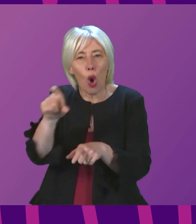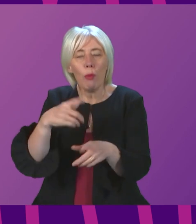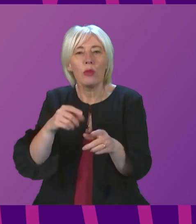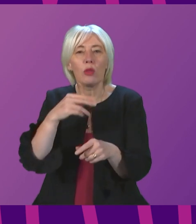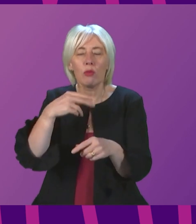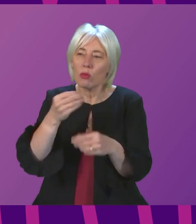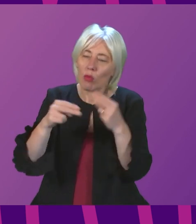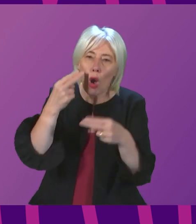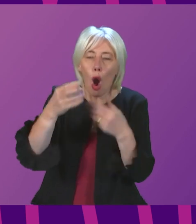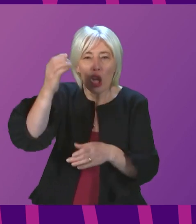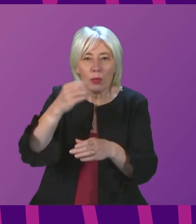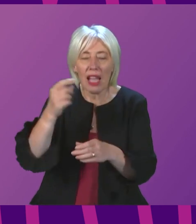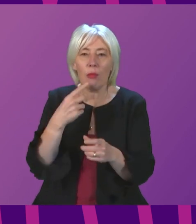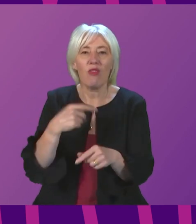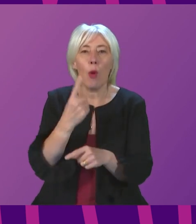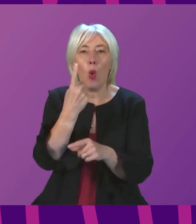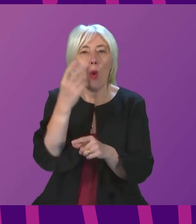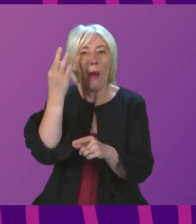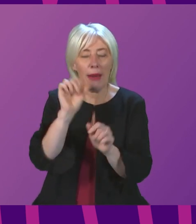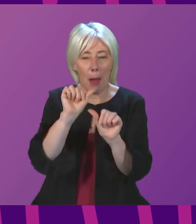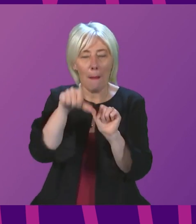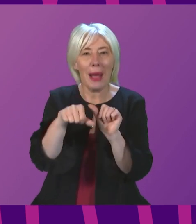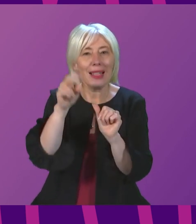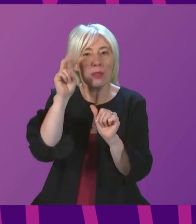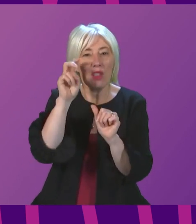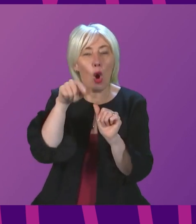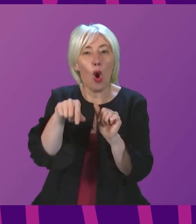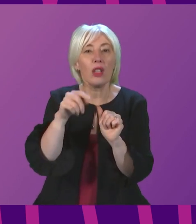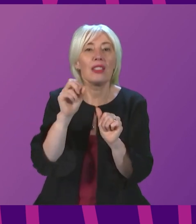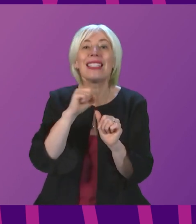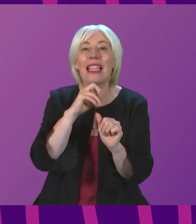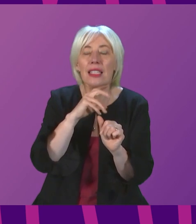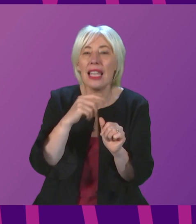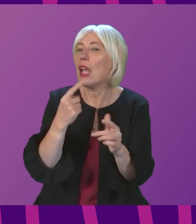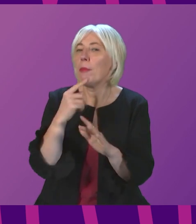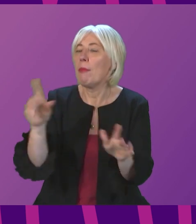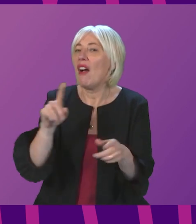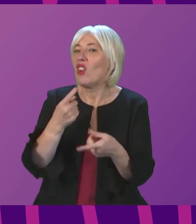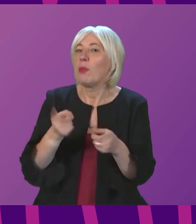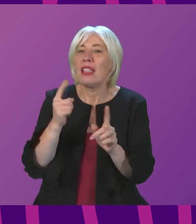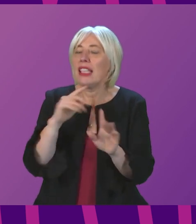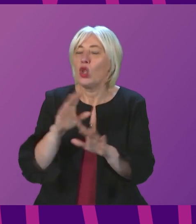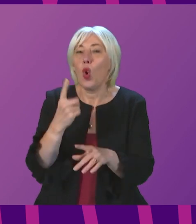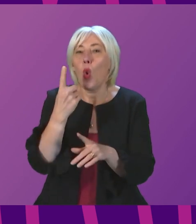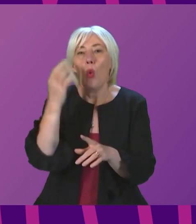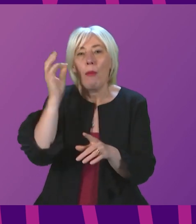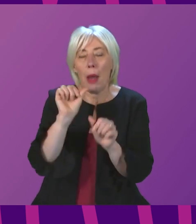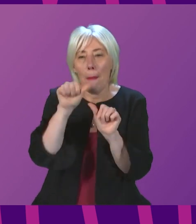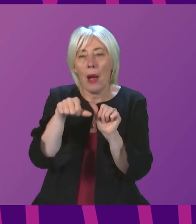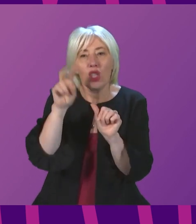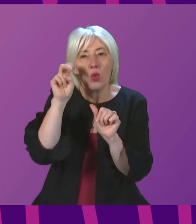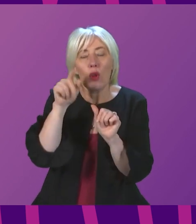one minute past midnight on Saturday. But the First Minister has just said it's one minute past midnight on Friday.